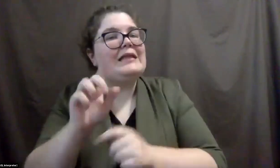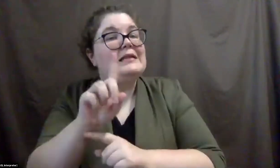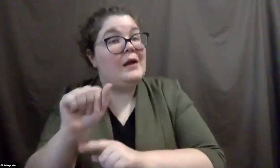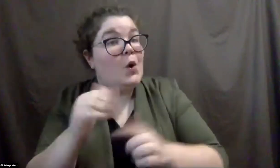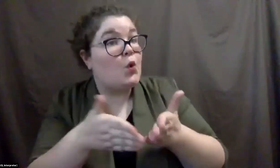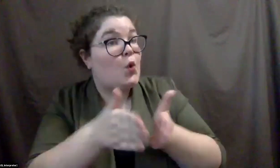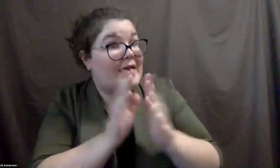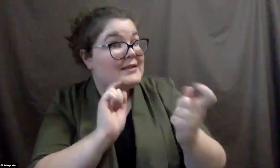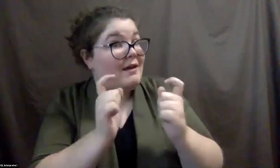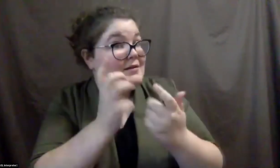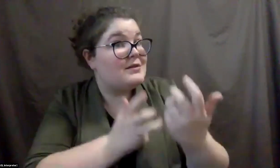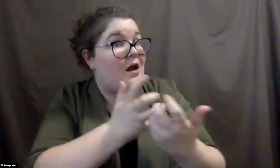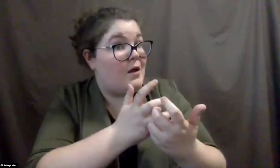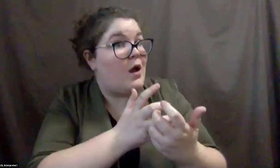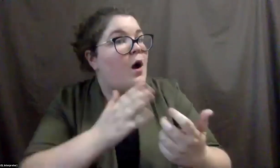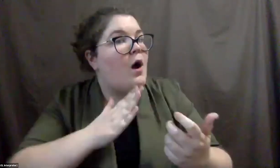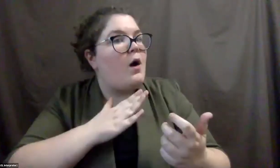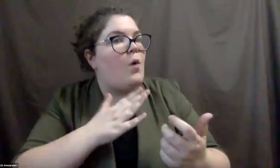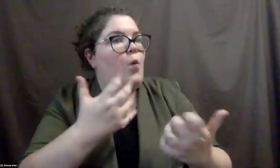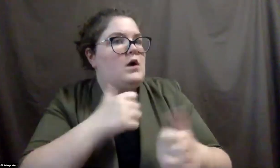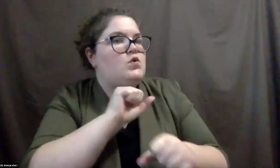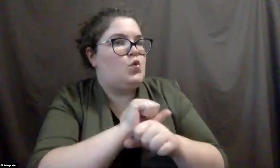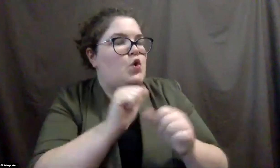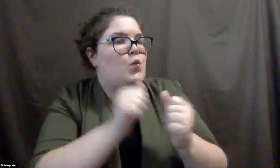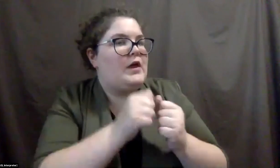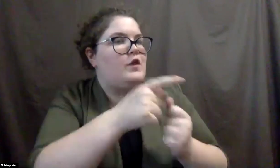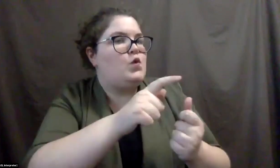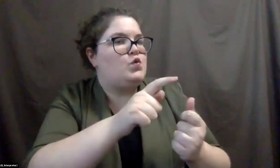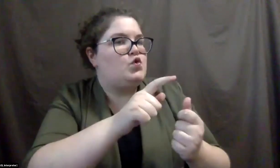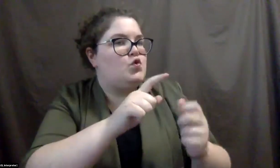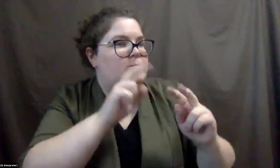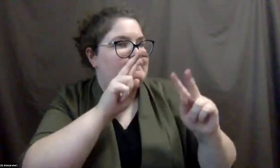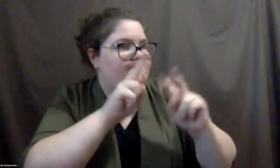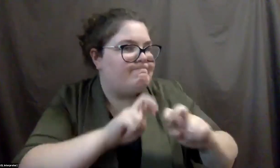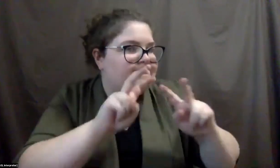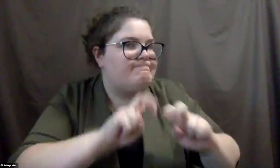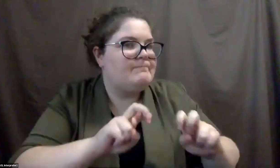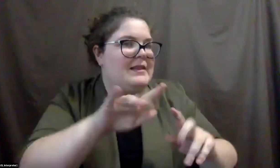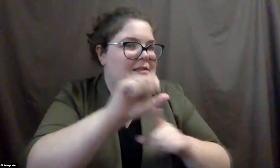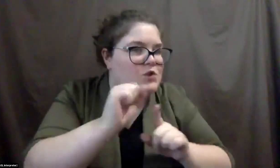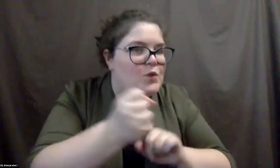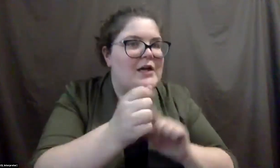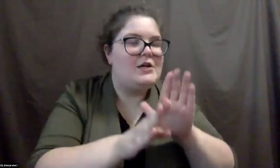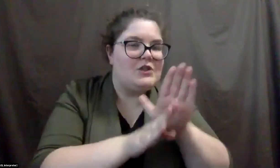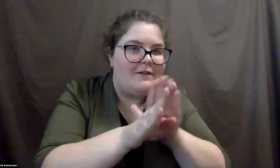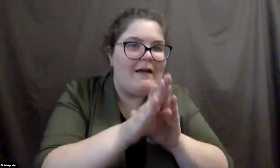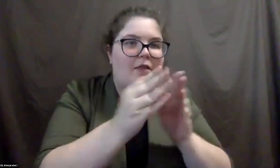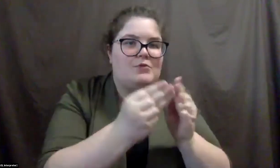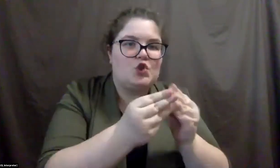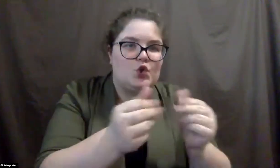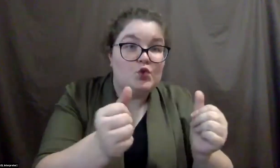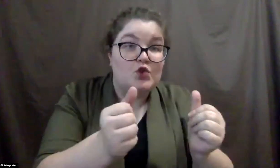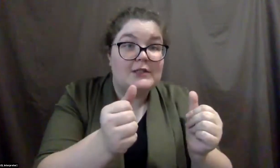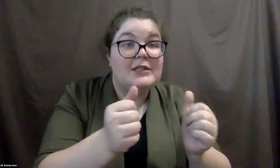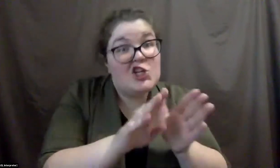accommodations will work with you to identify, um, kind of creative solutions and cost-effective solutions, um,